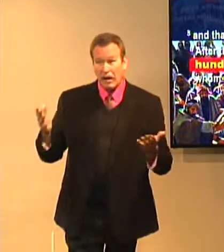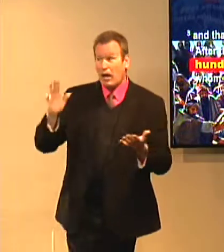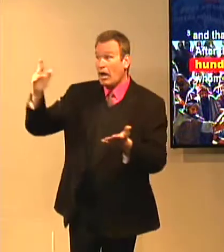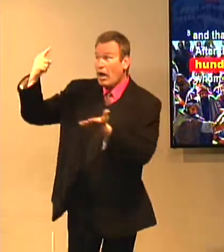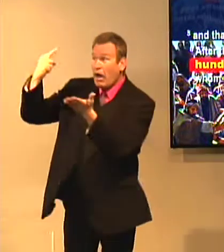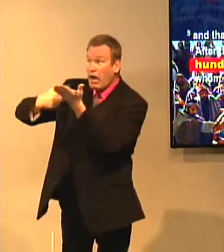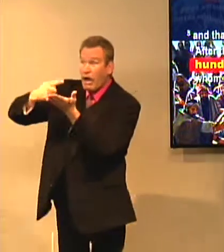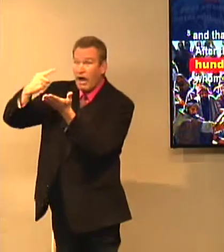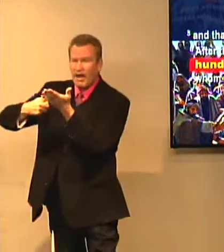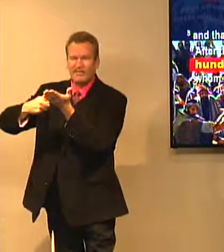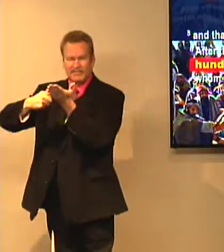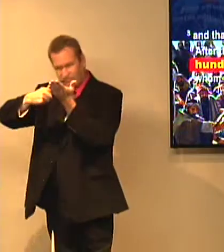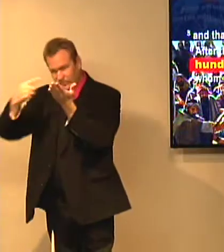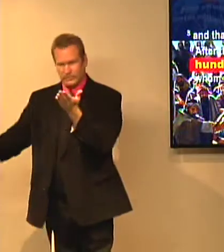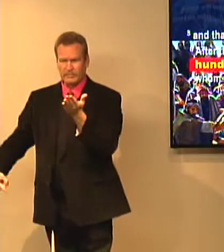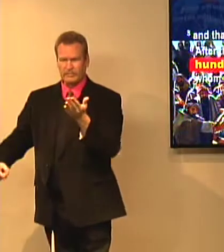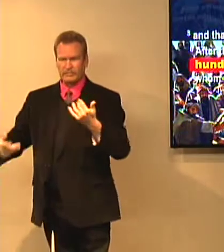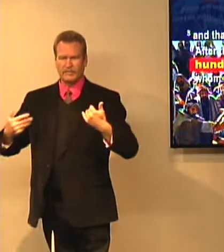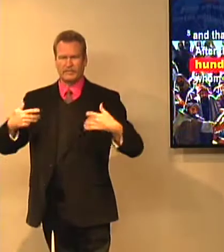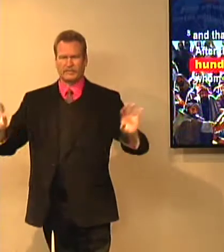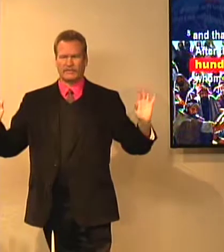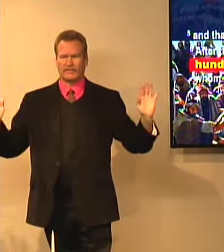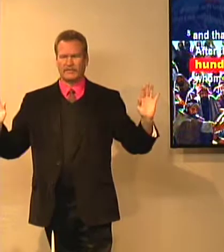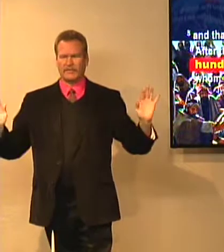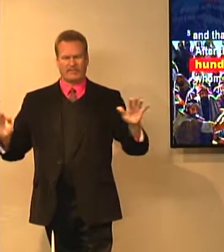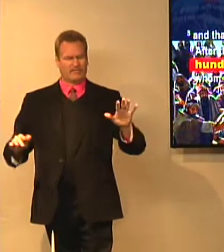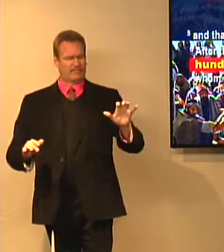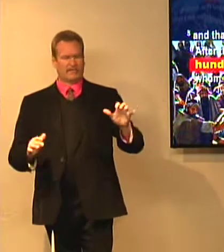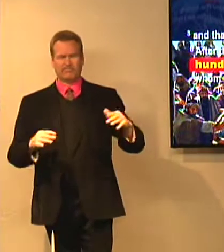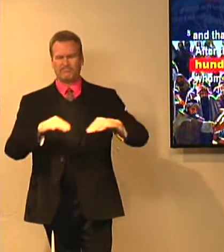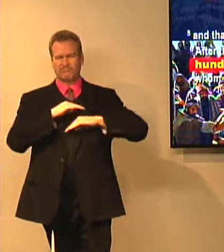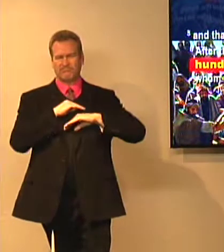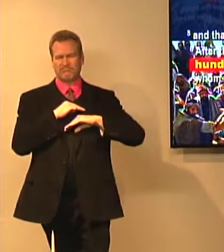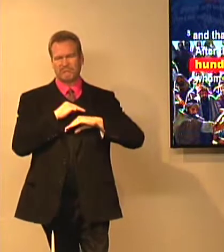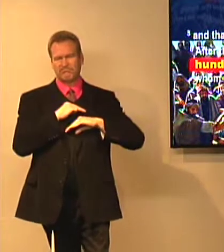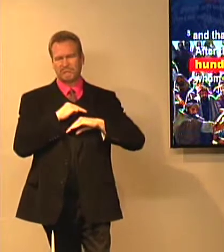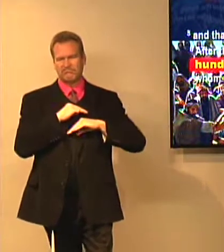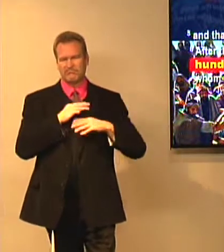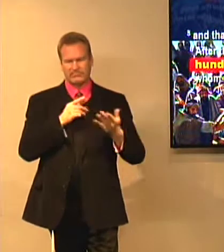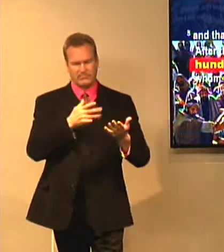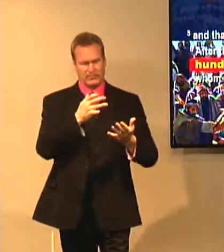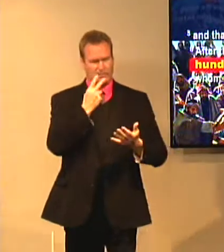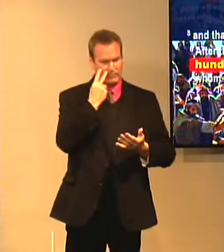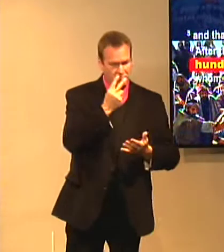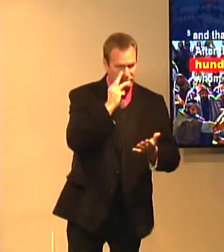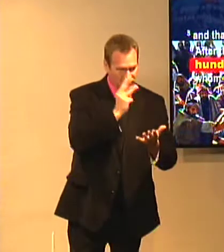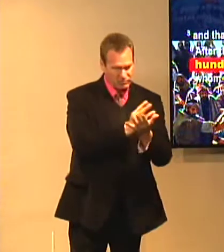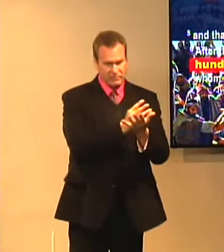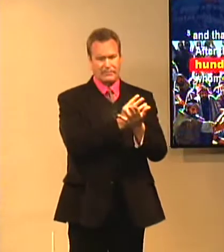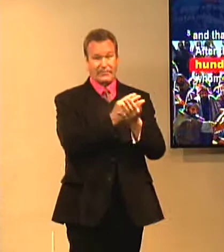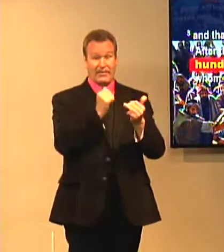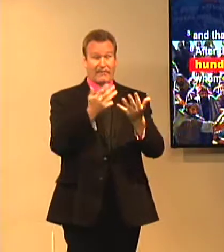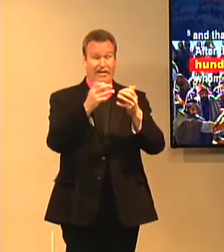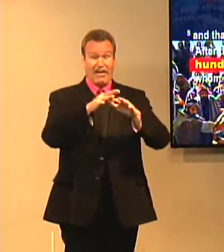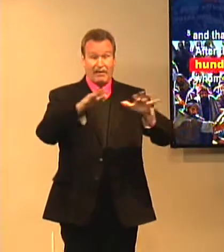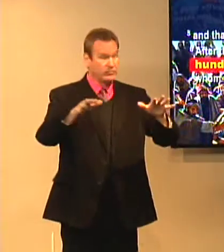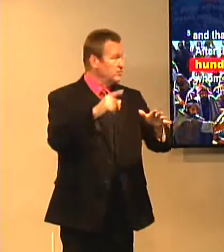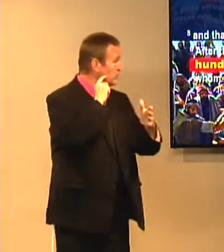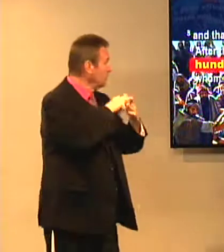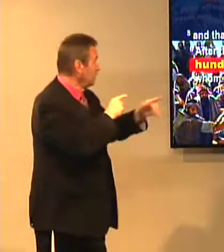people, not just twelve. There's no room for discussion. It's done. That happened, period. There were so many there to witness it.